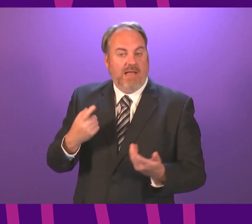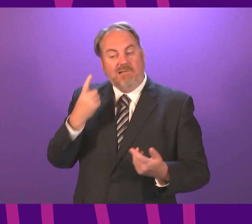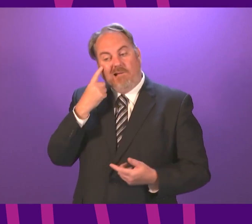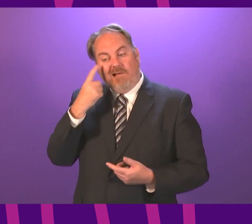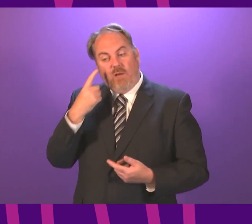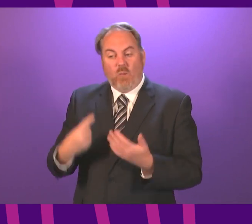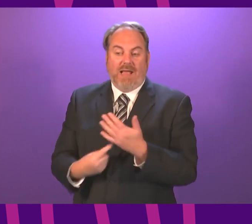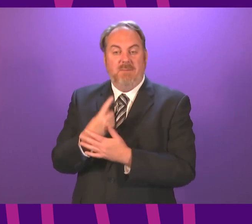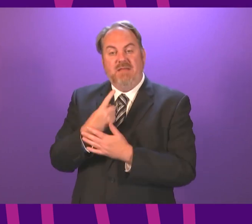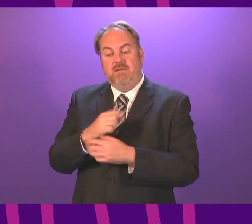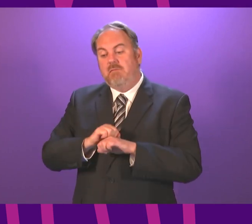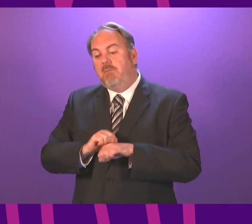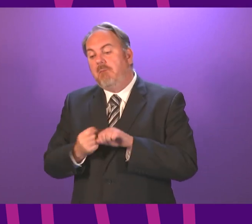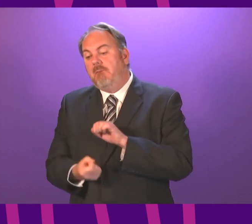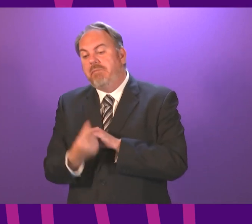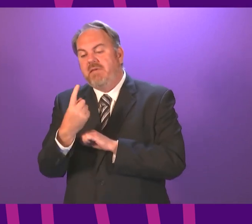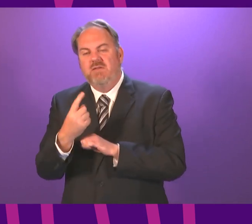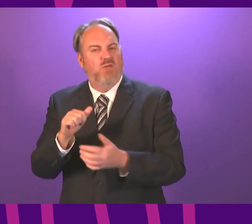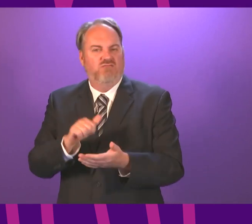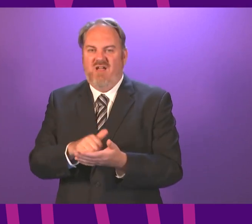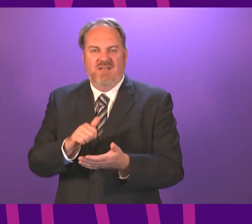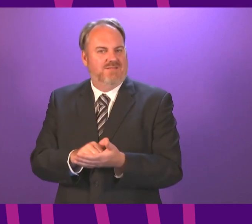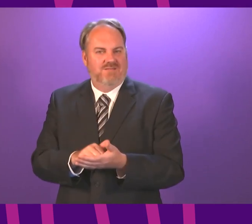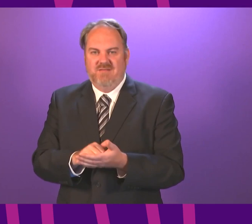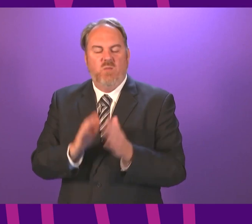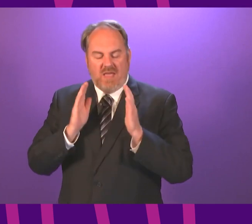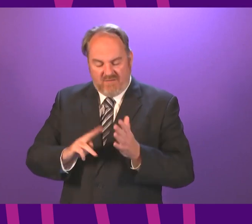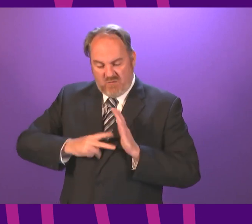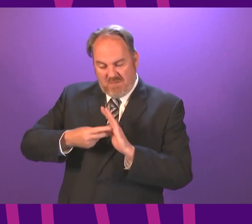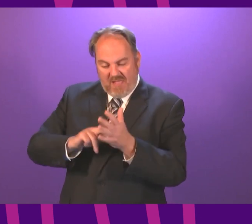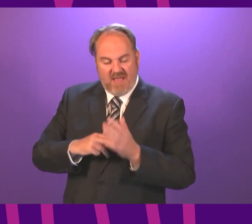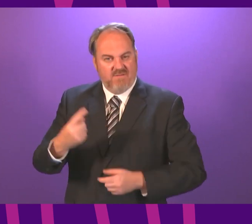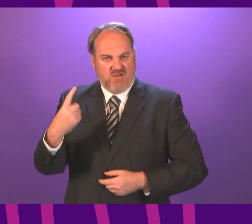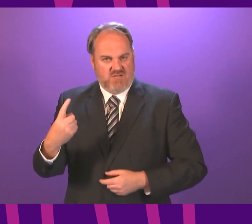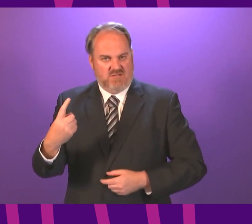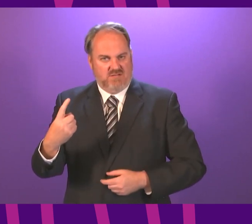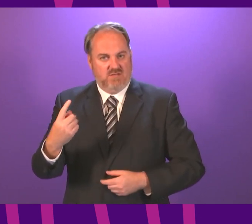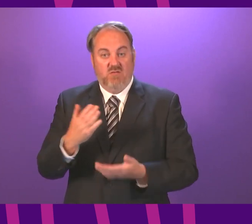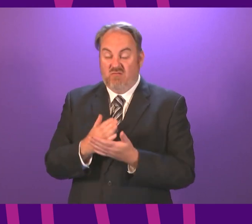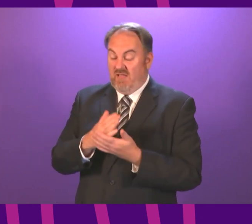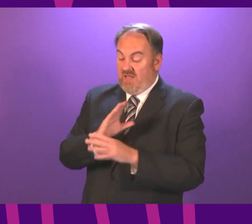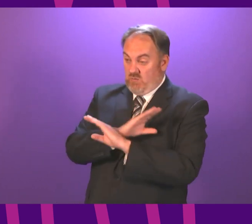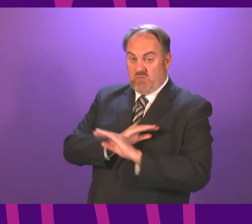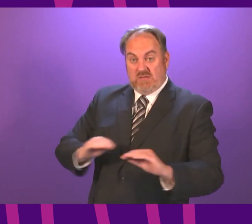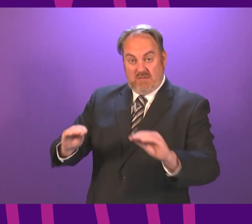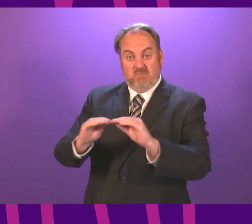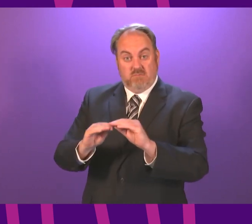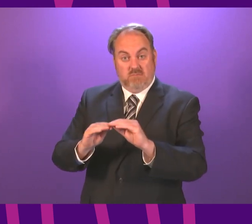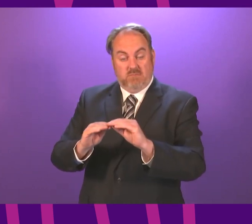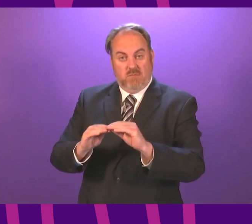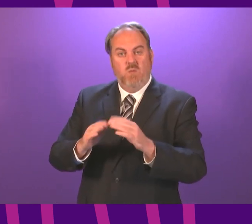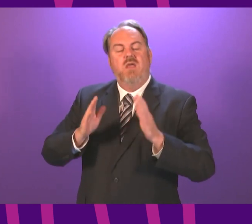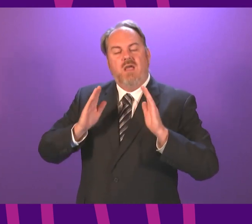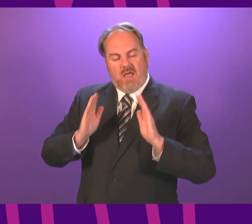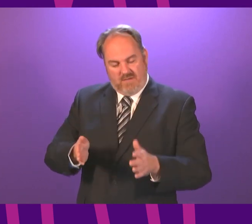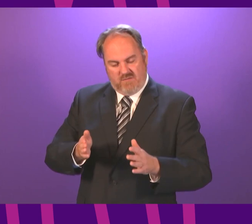over the next couple of months is not a way forward as far as I am concerned. In closing, I would say that we need